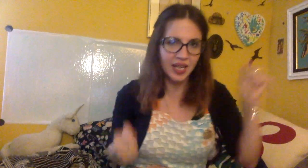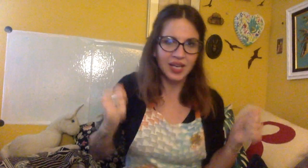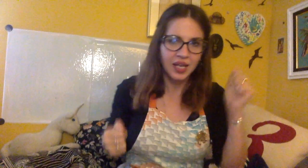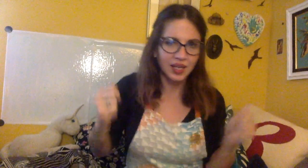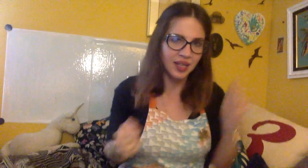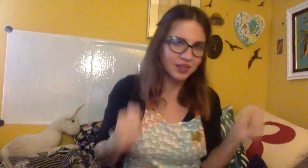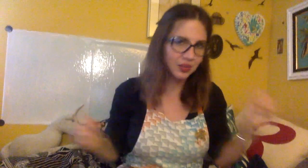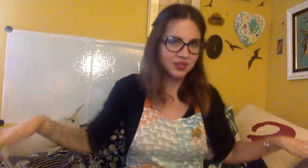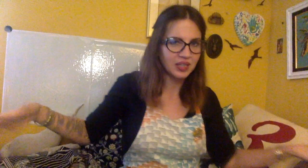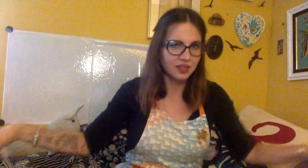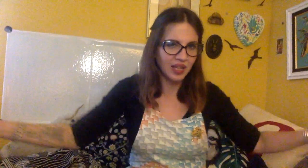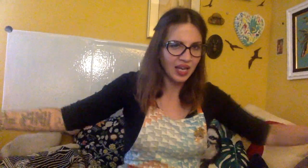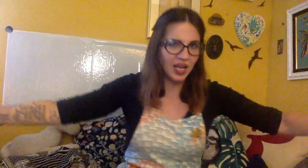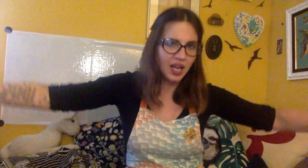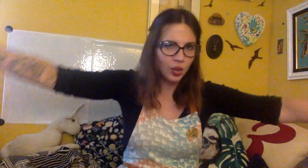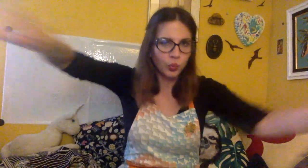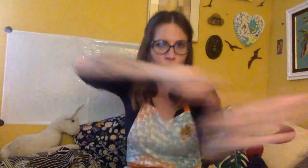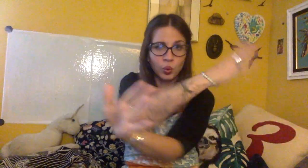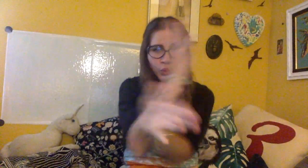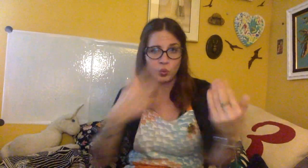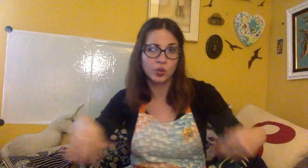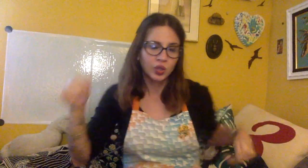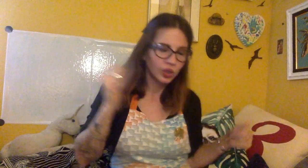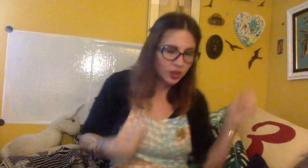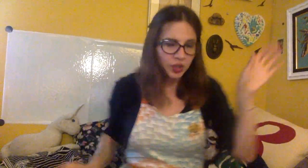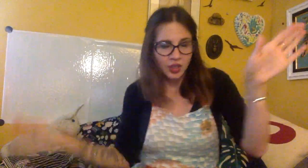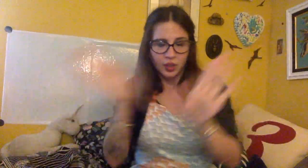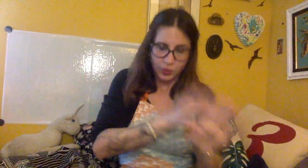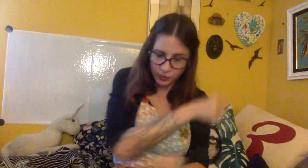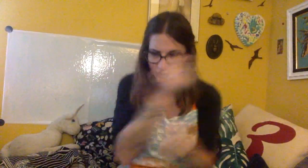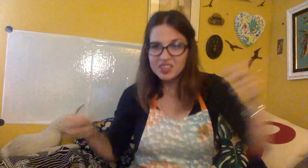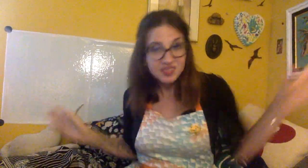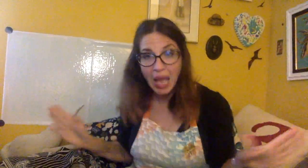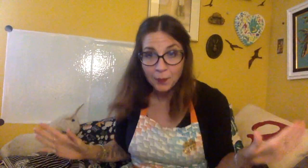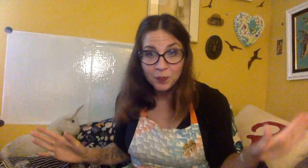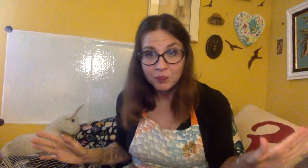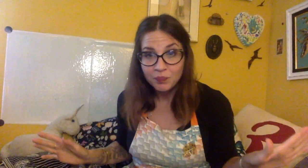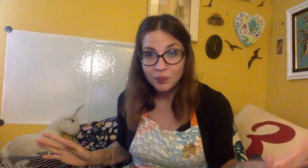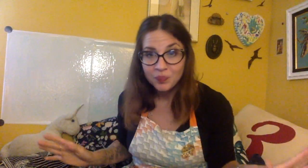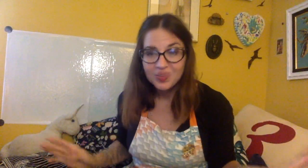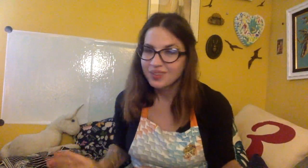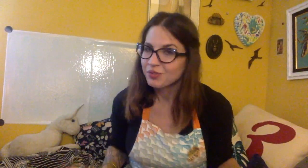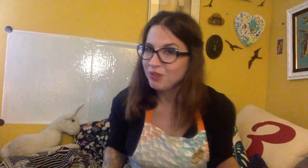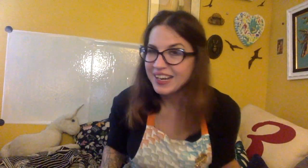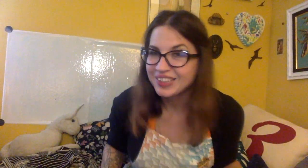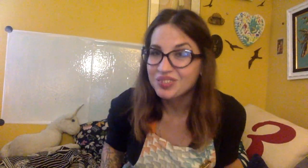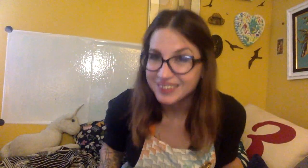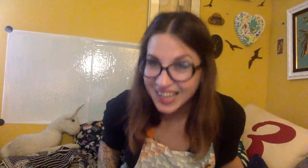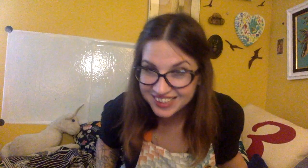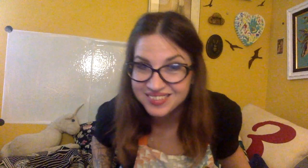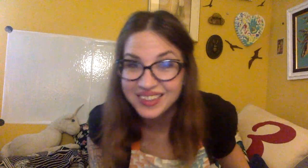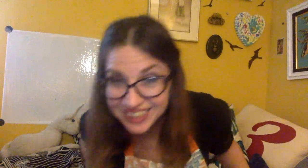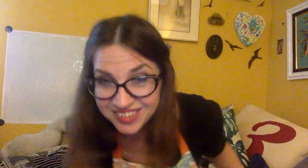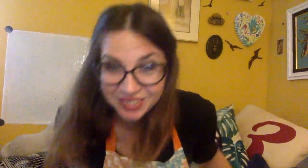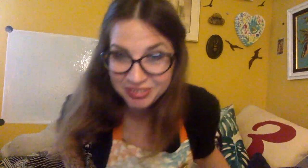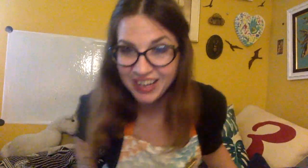those sillies out. Woo! Stop! Friday. There's a lot of sillies on Friday.